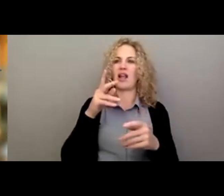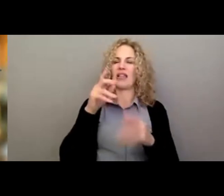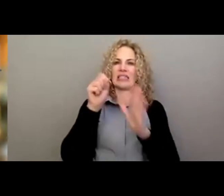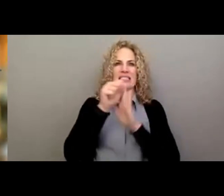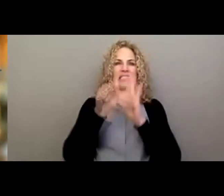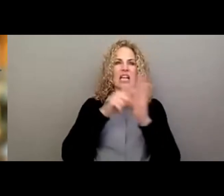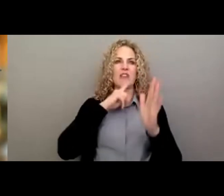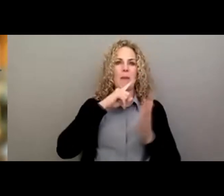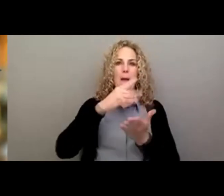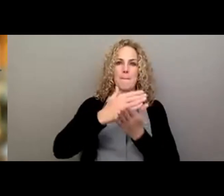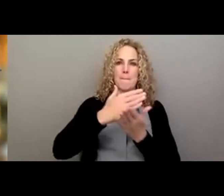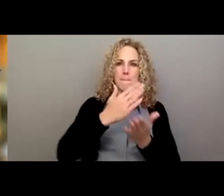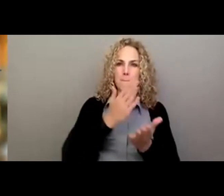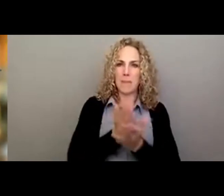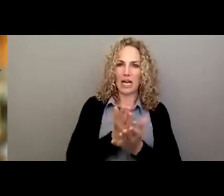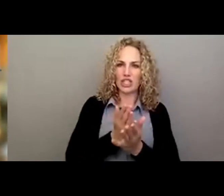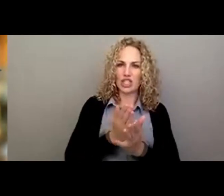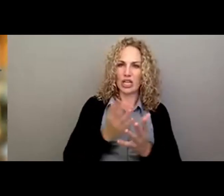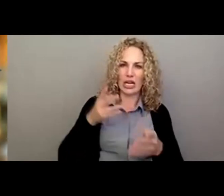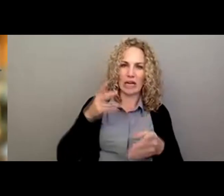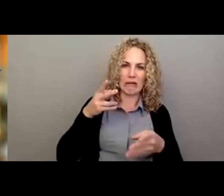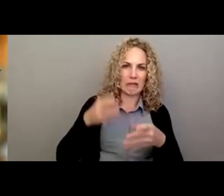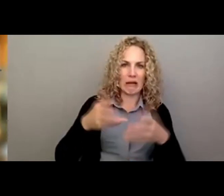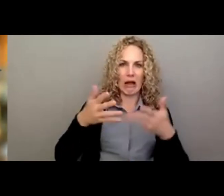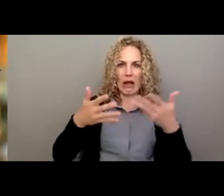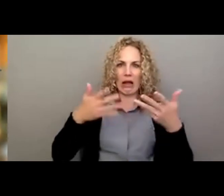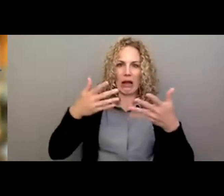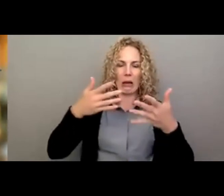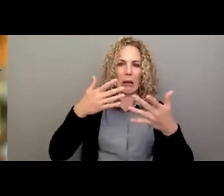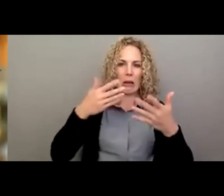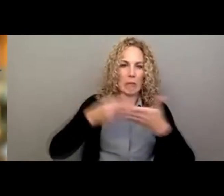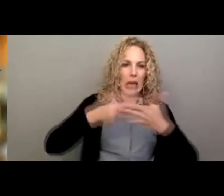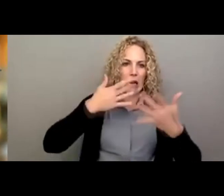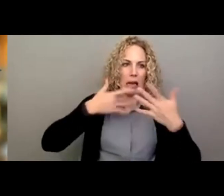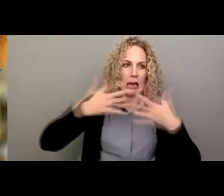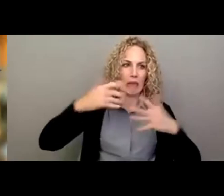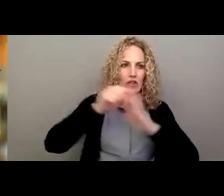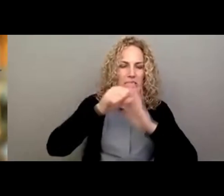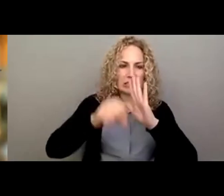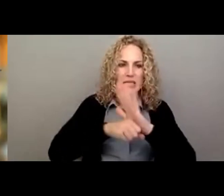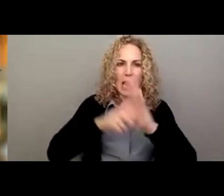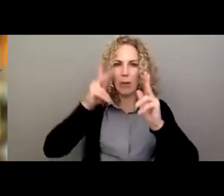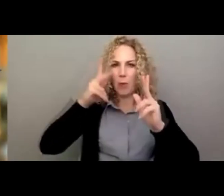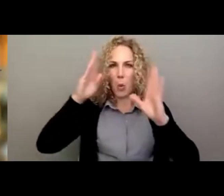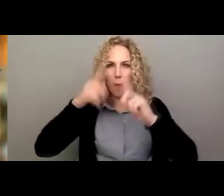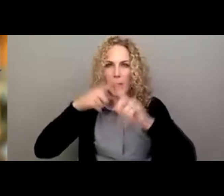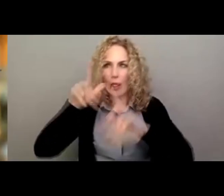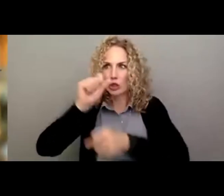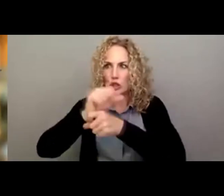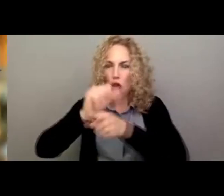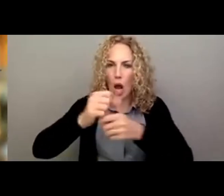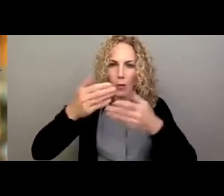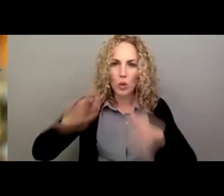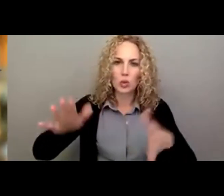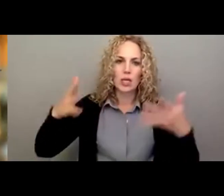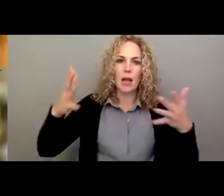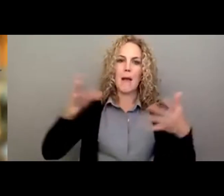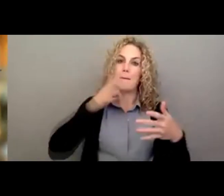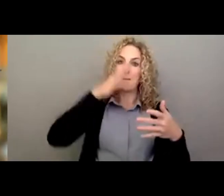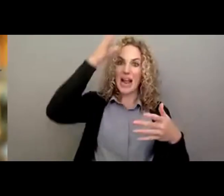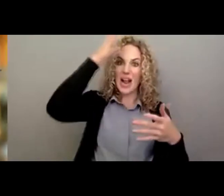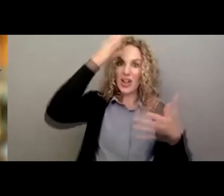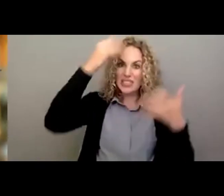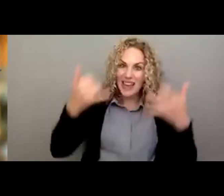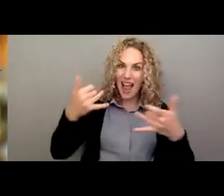People were afraid about for their jobs. They didn't know what was going to happen to their income. We had all these kinds of issues. We had parents now that had their